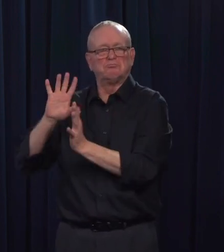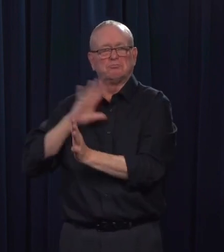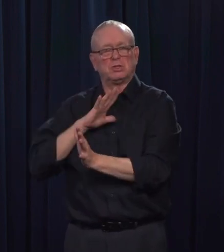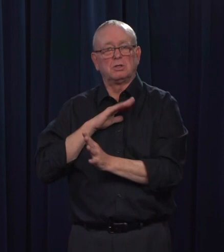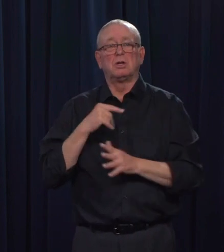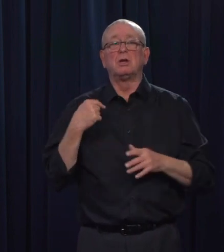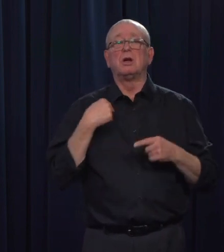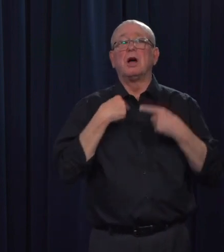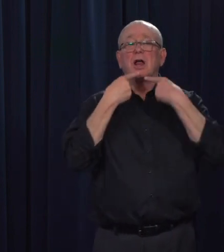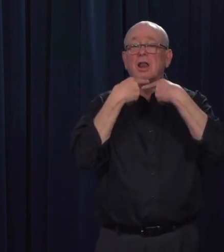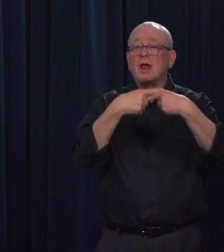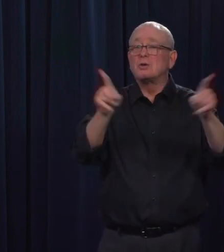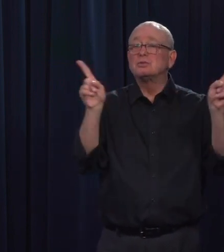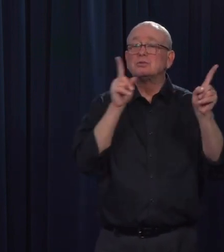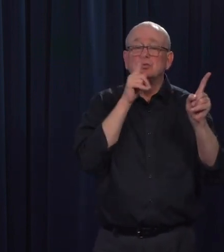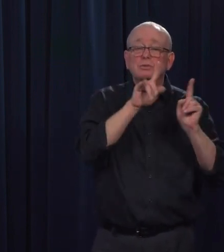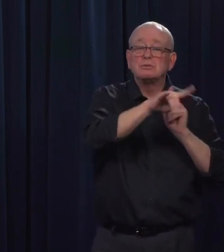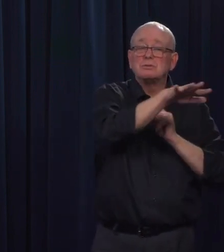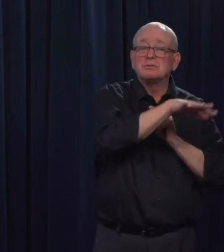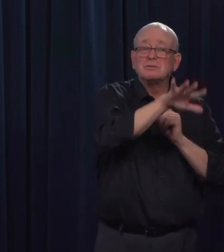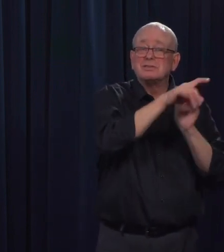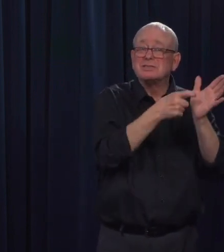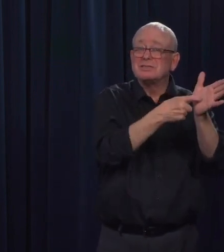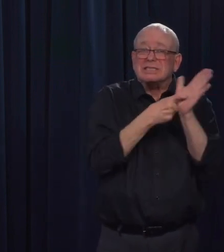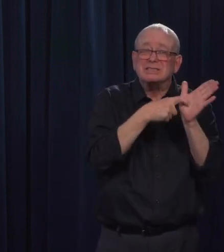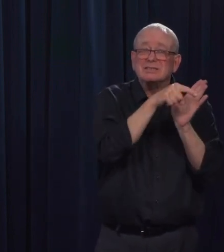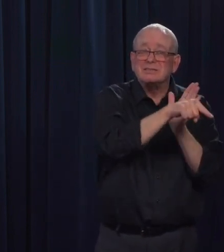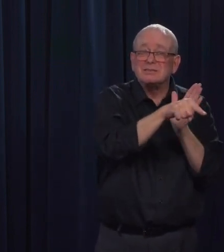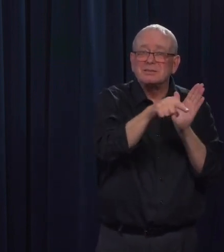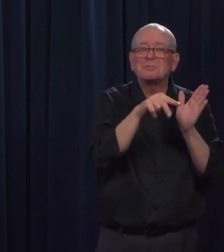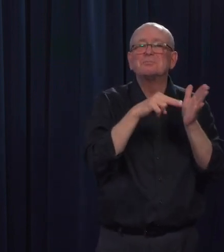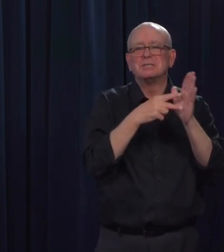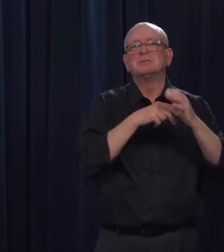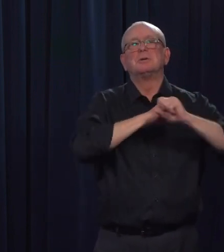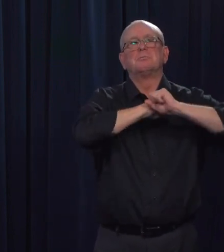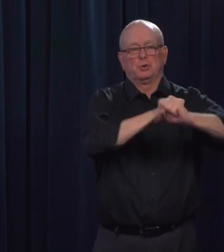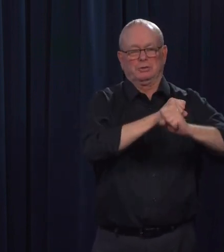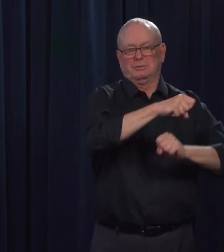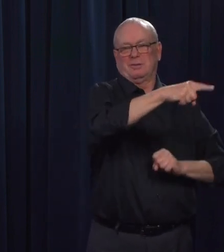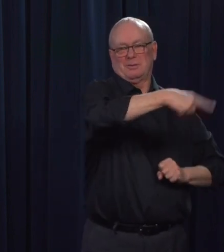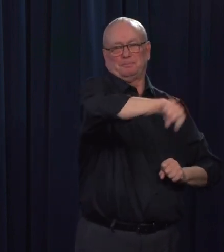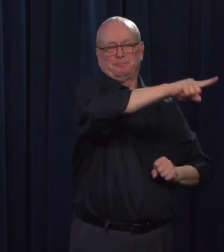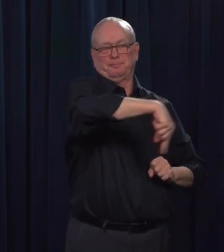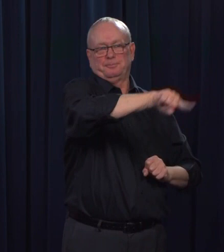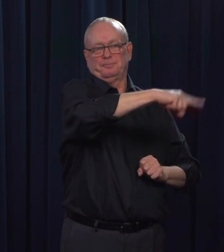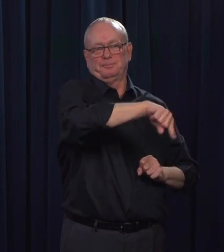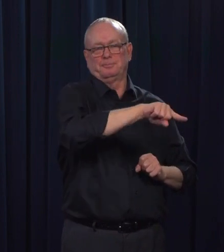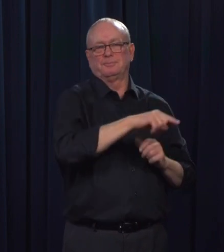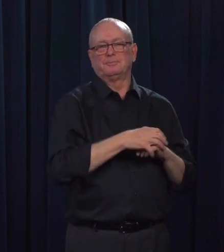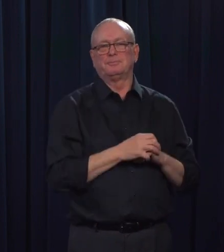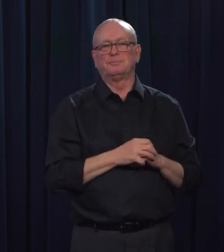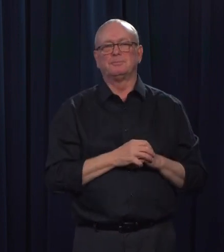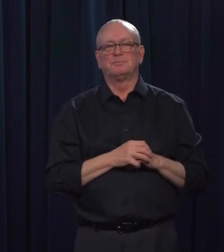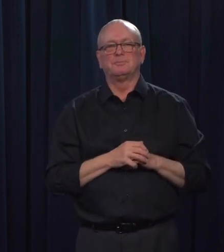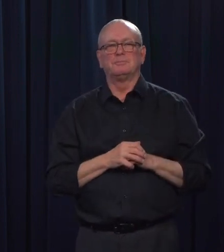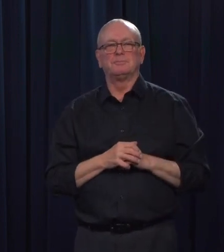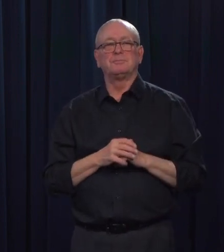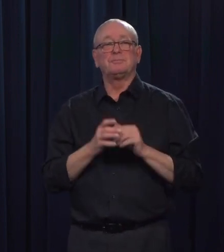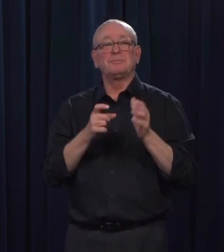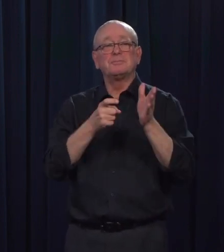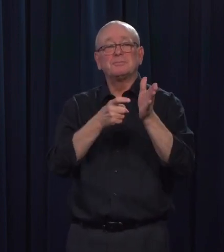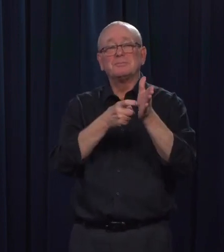So they're not allowed to close, essentially? That they, that they, yes. So, essentially, we're making, we're adding the list of what is essential,